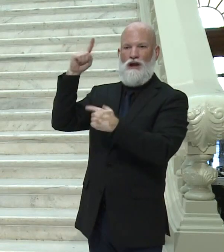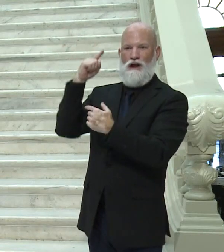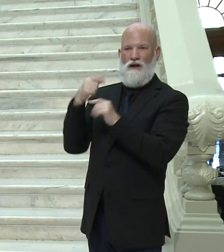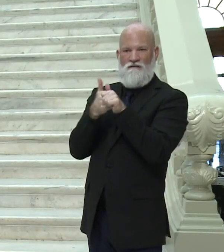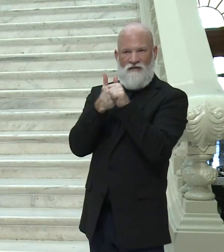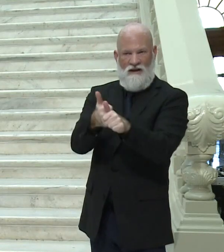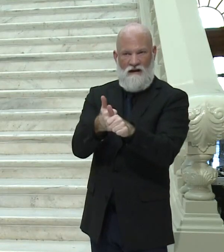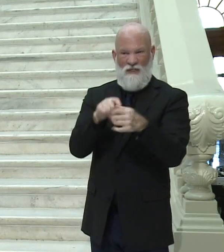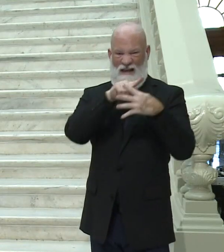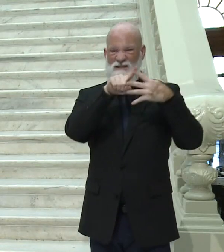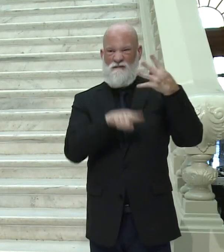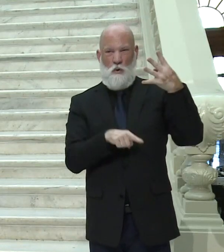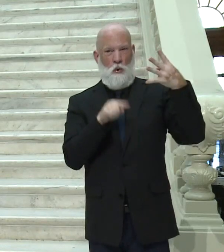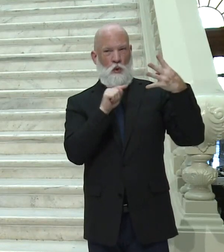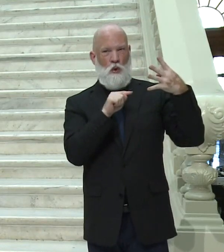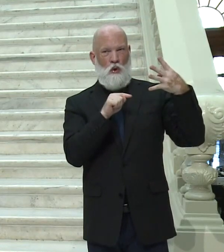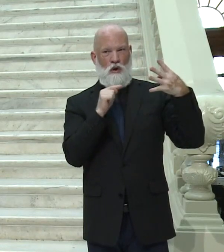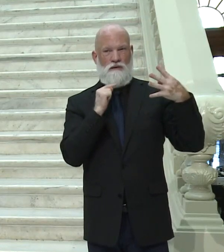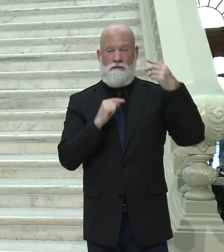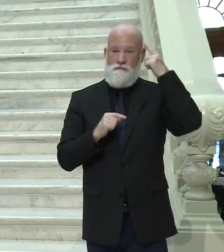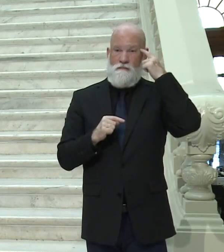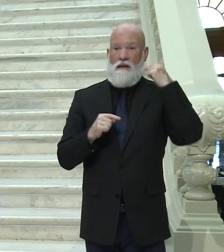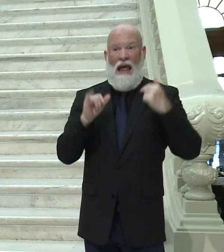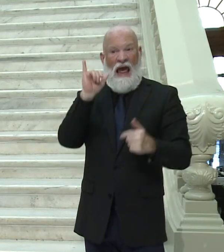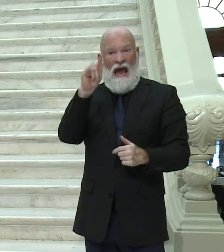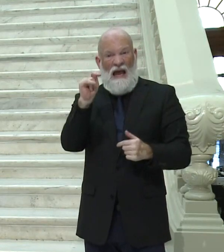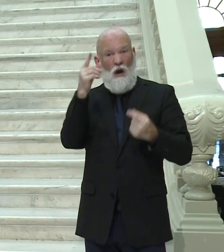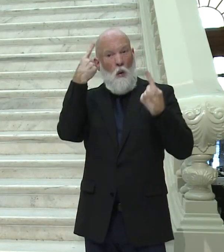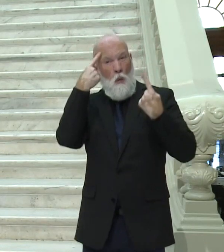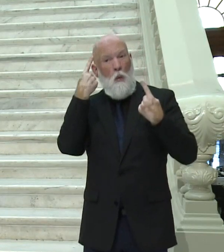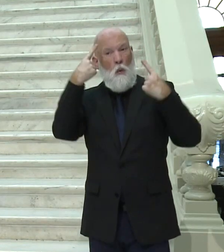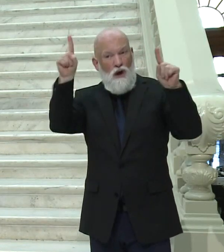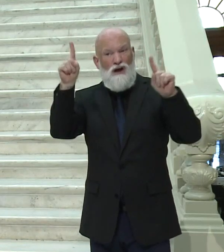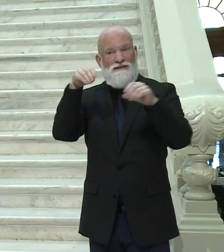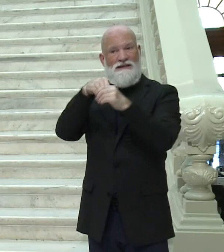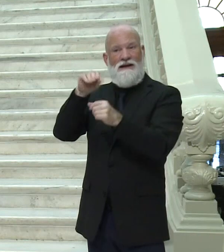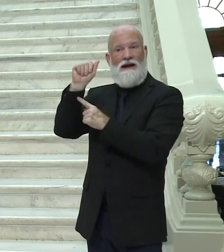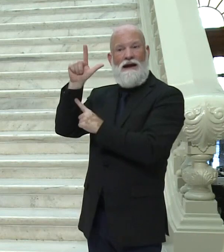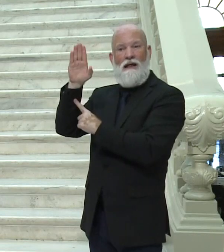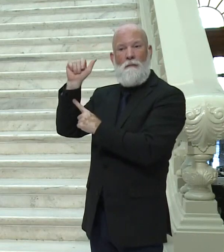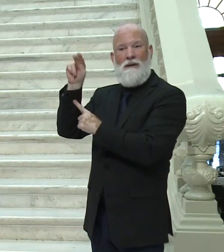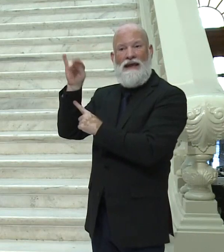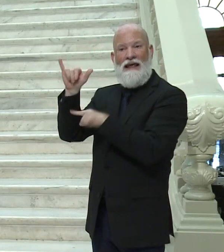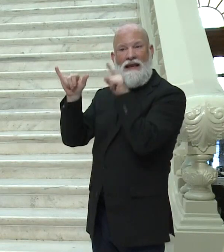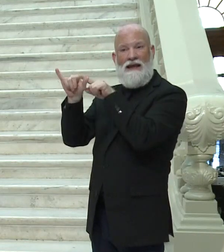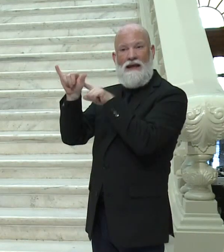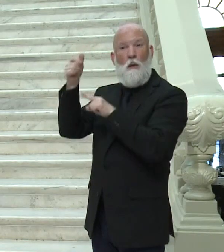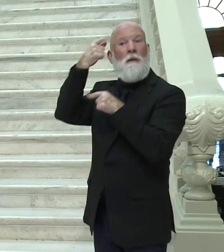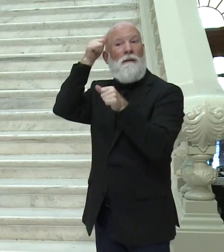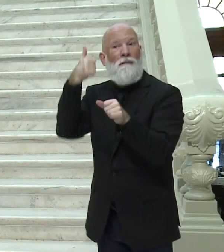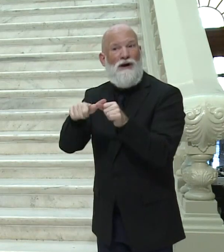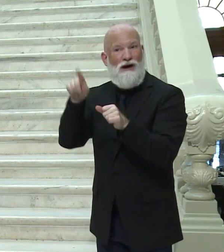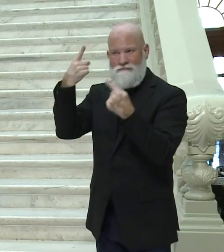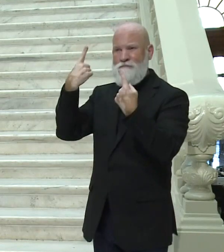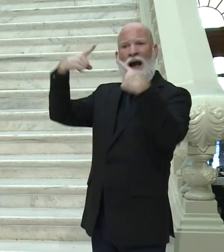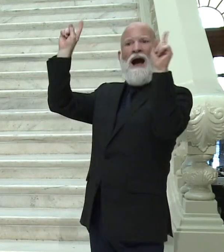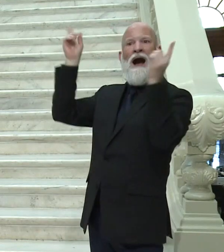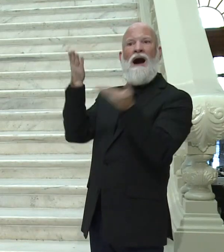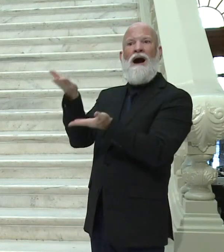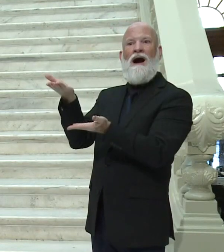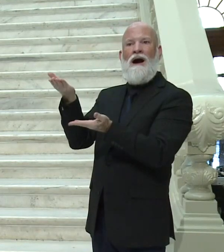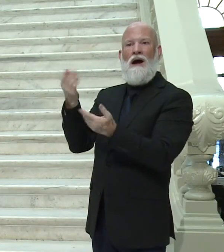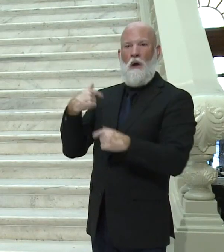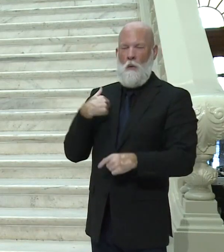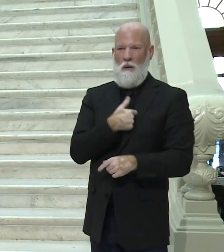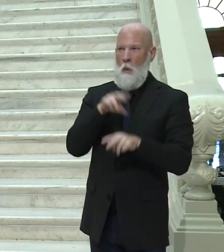before. You know, it worked in Albany, Georgia. You know, nobody really followed Albany. We obviously did. were